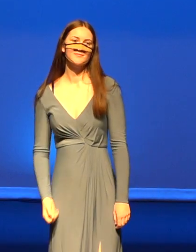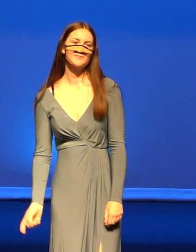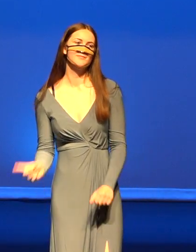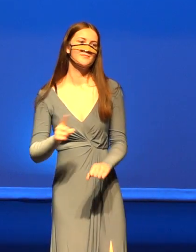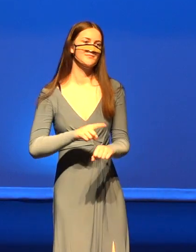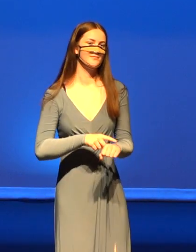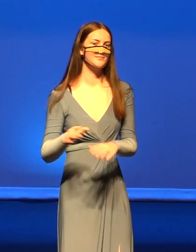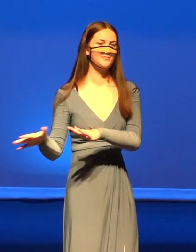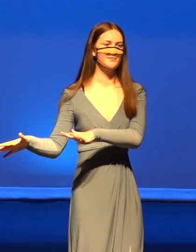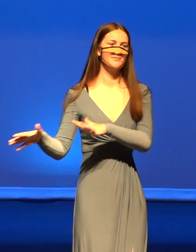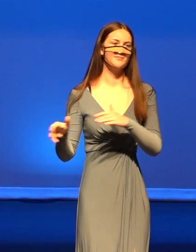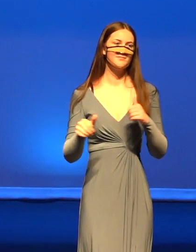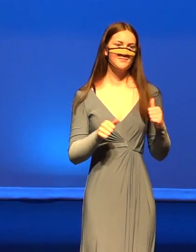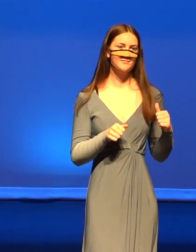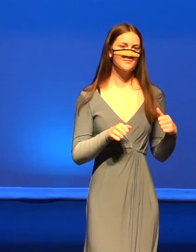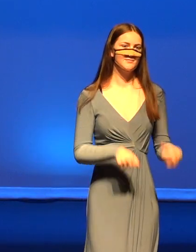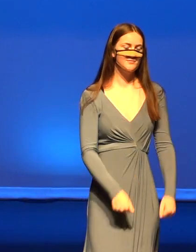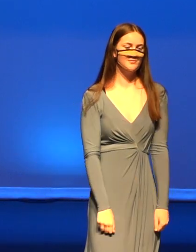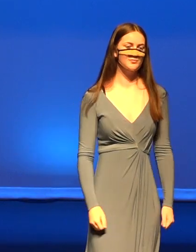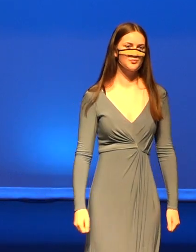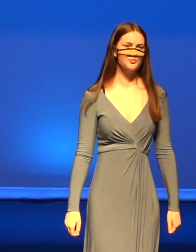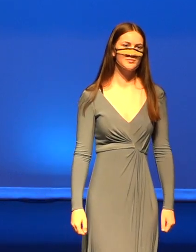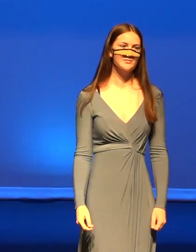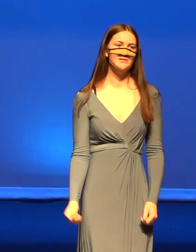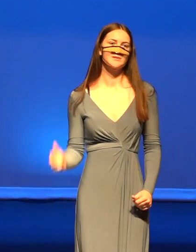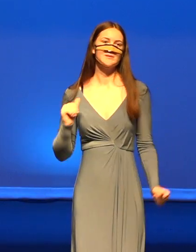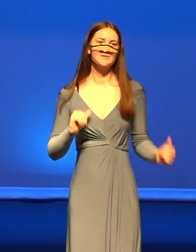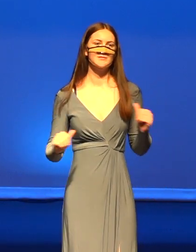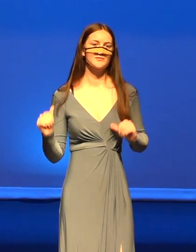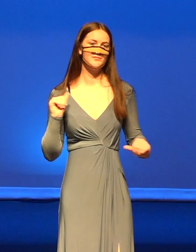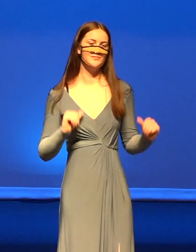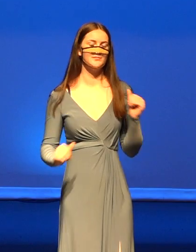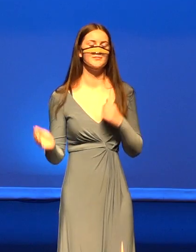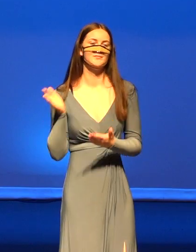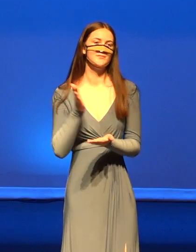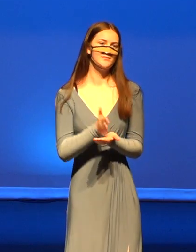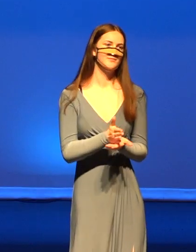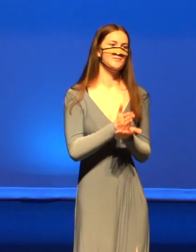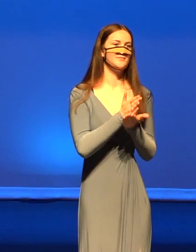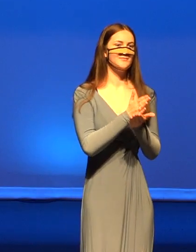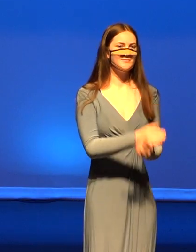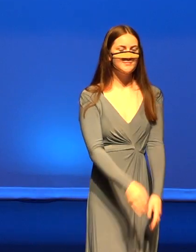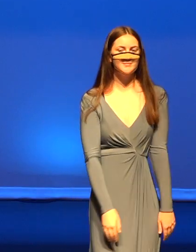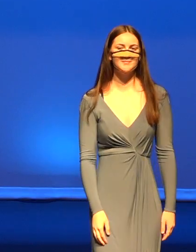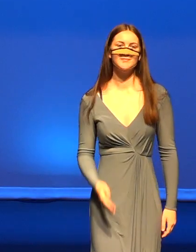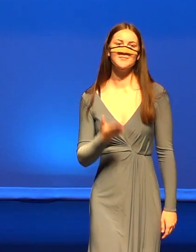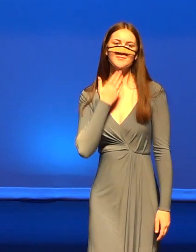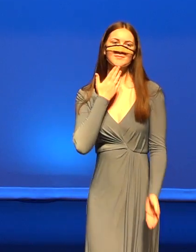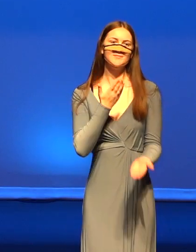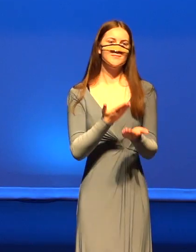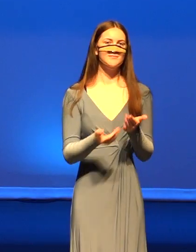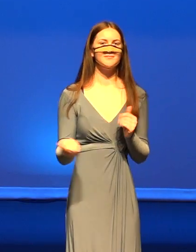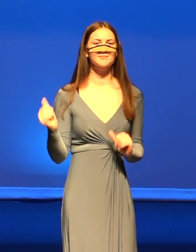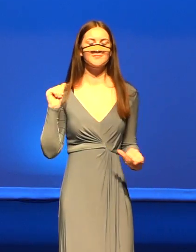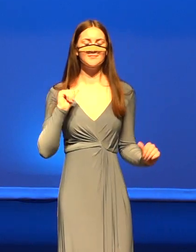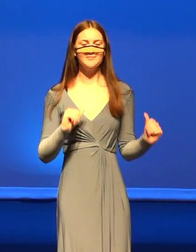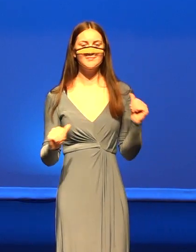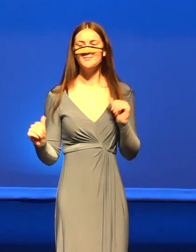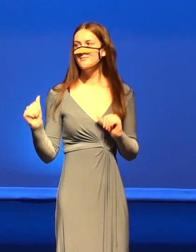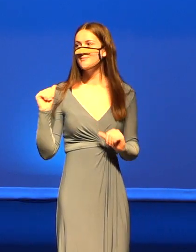But now it's time to go. Curtains put me closing. That was quite a show.